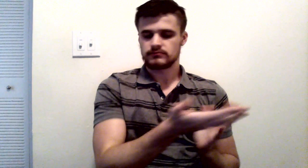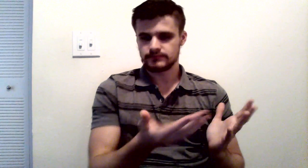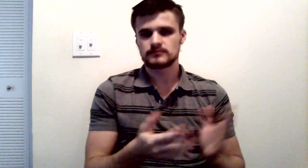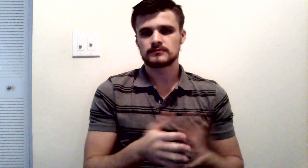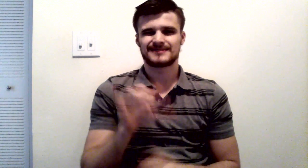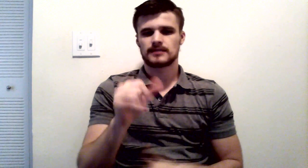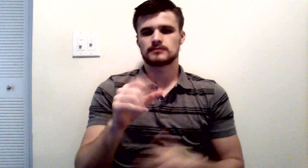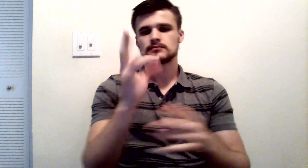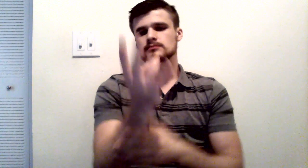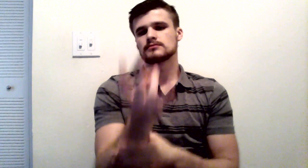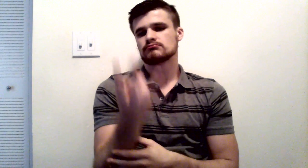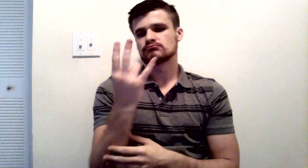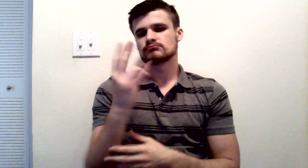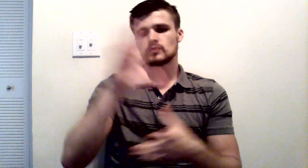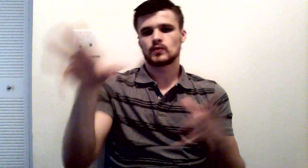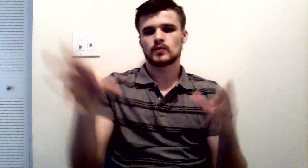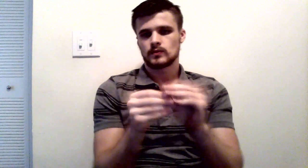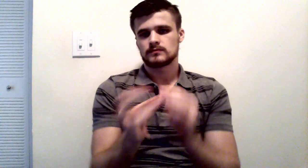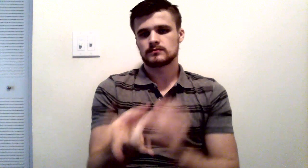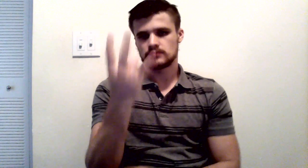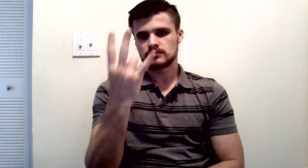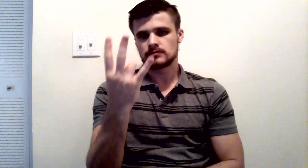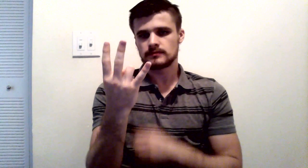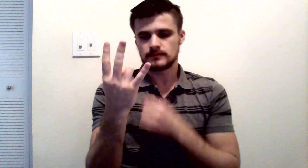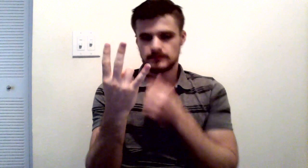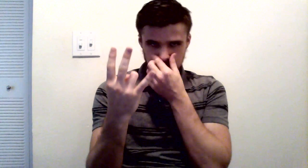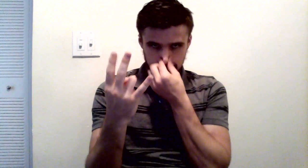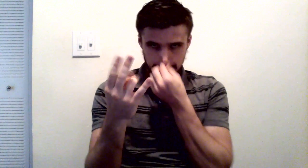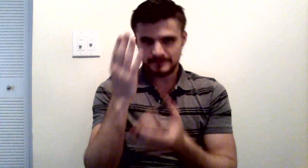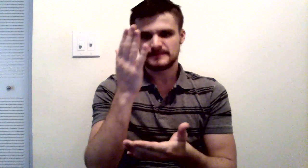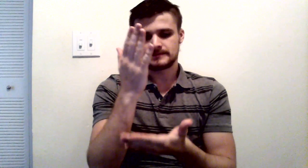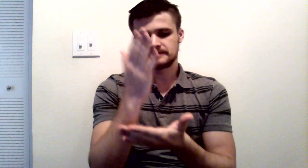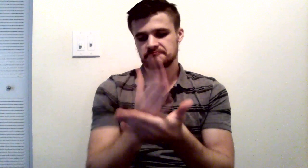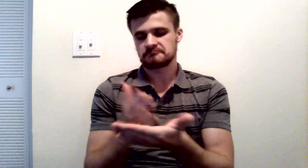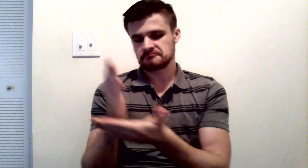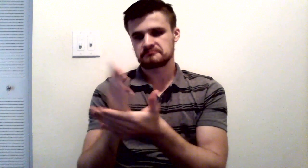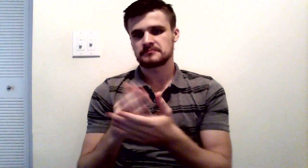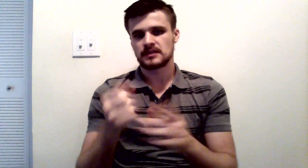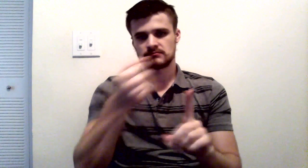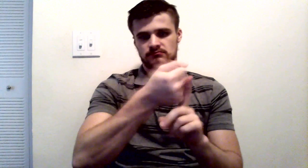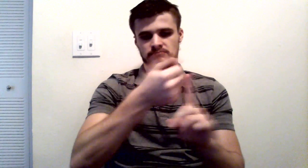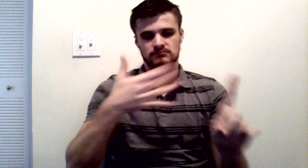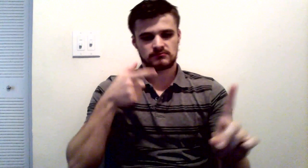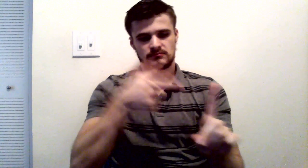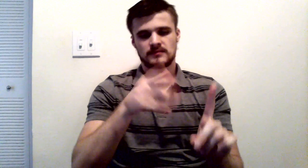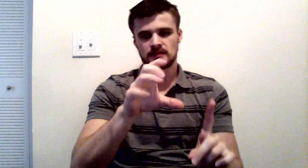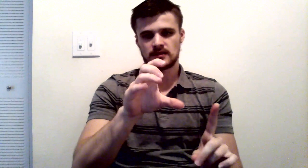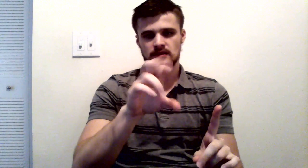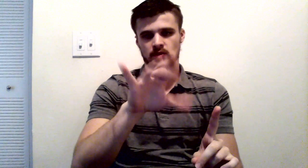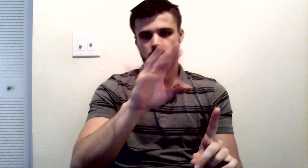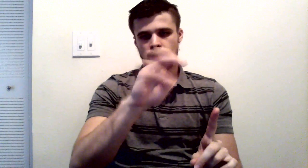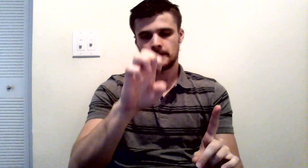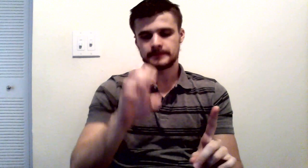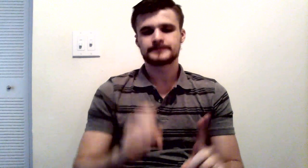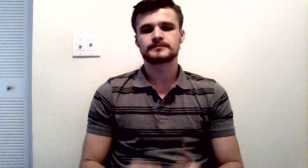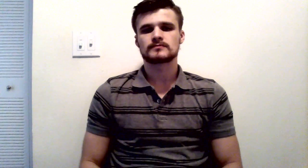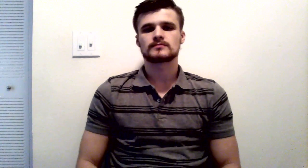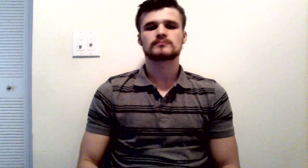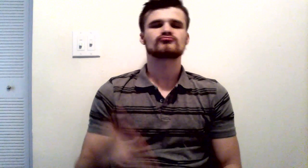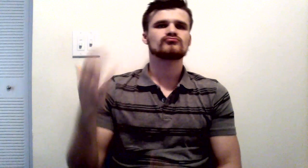elements of a crime. Of a common law crime. In the beginning of the 19th century, as